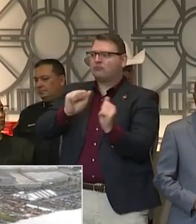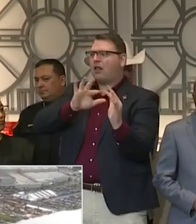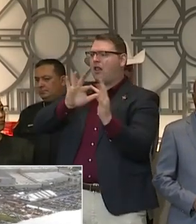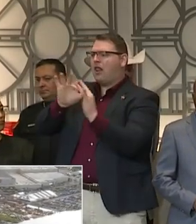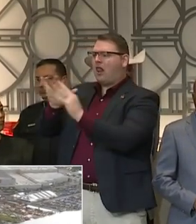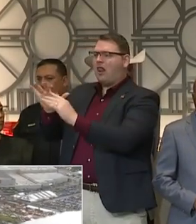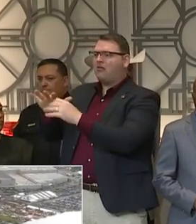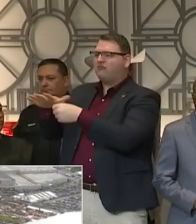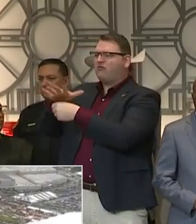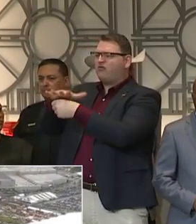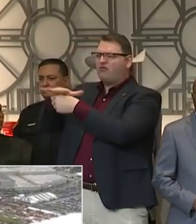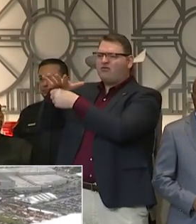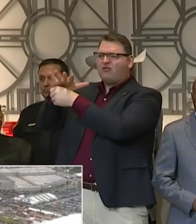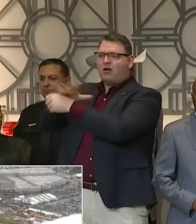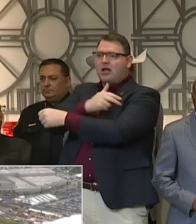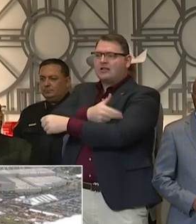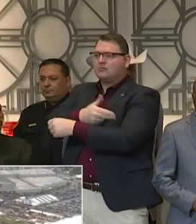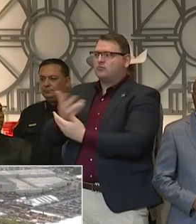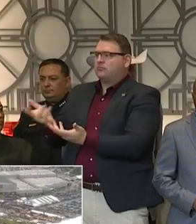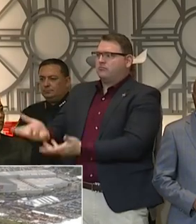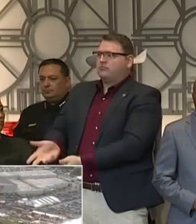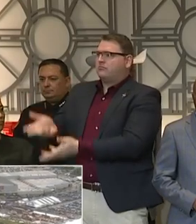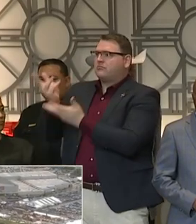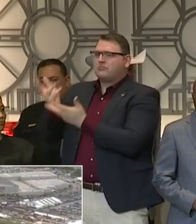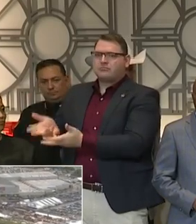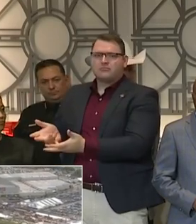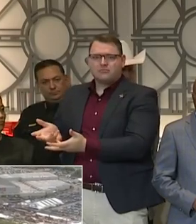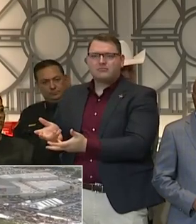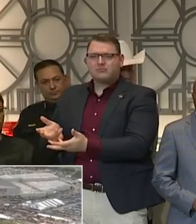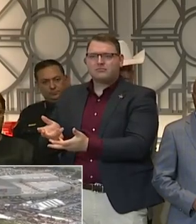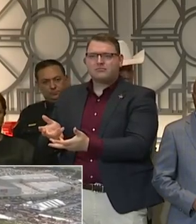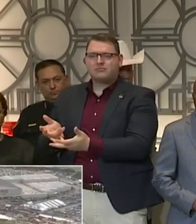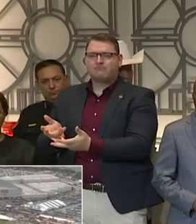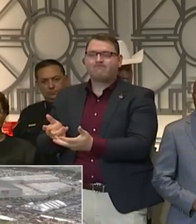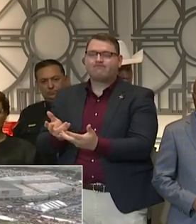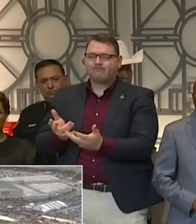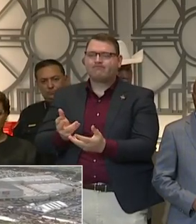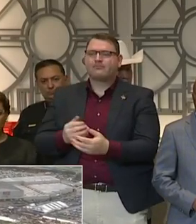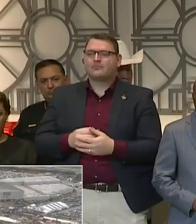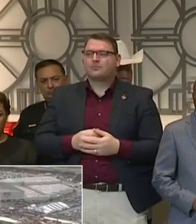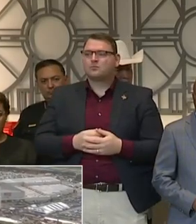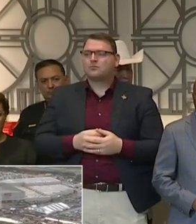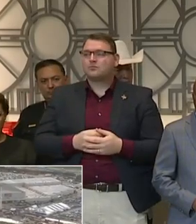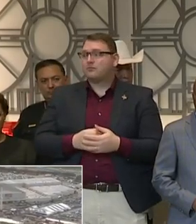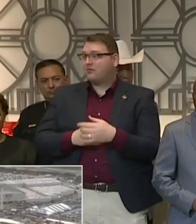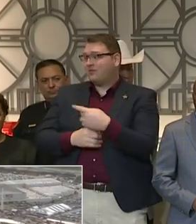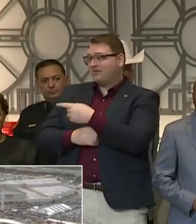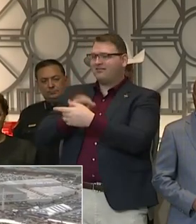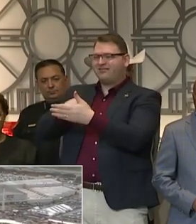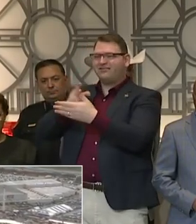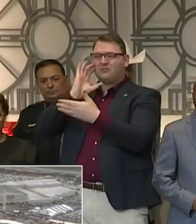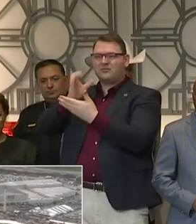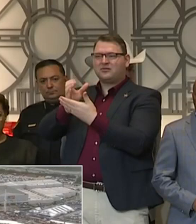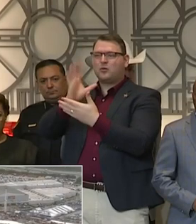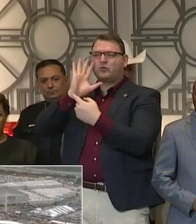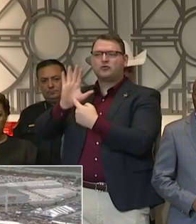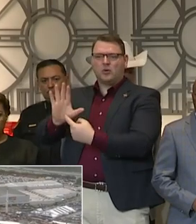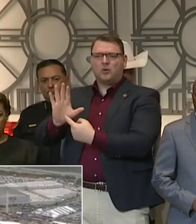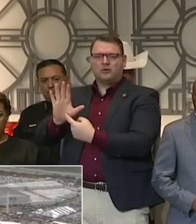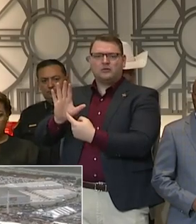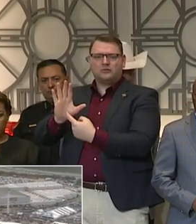form. But I want to remind everyone that everybody up here understands how difficult these decisions are, how painful it's going to be to some folks.